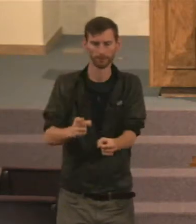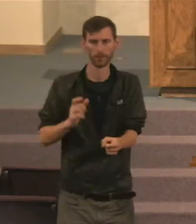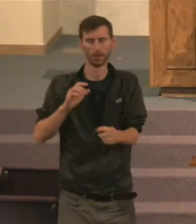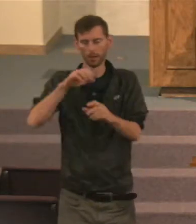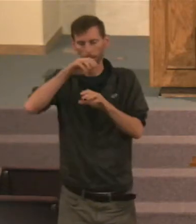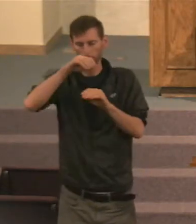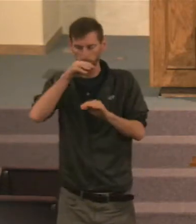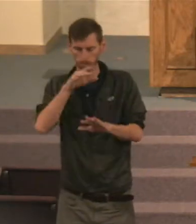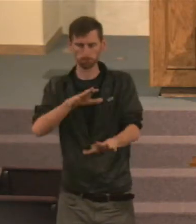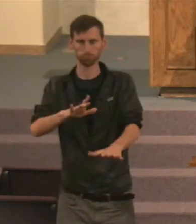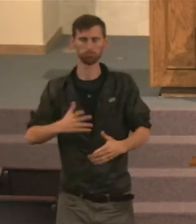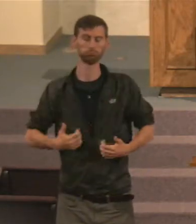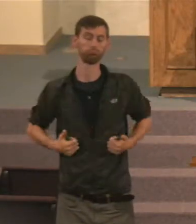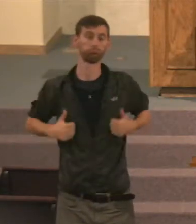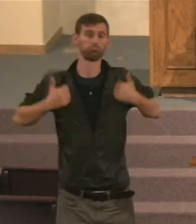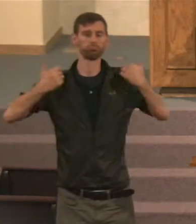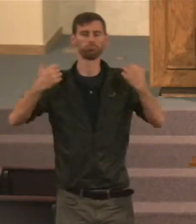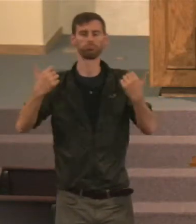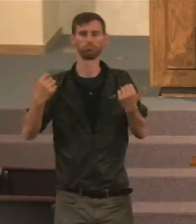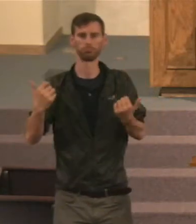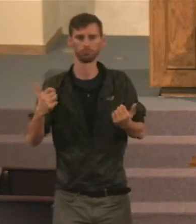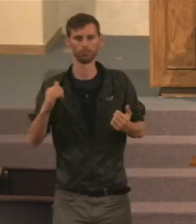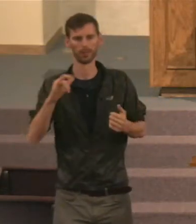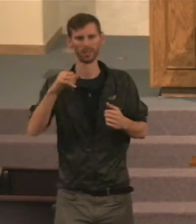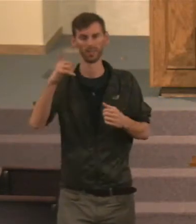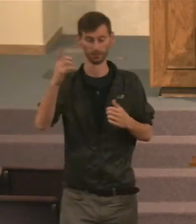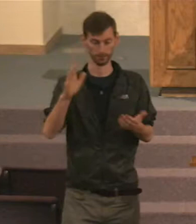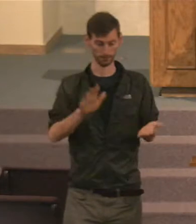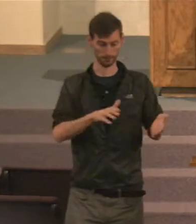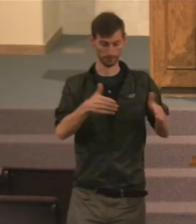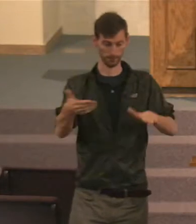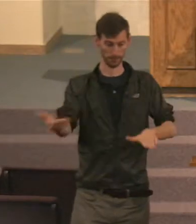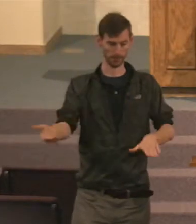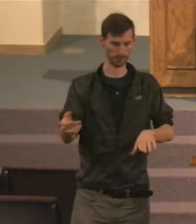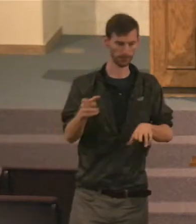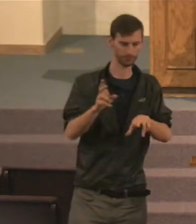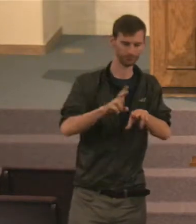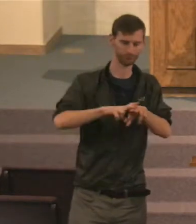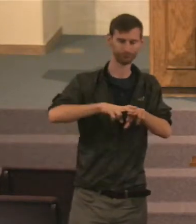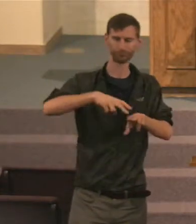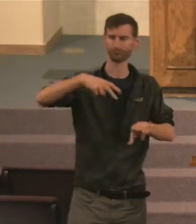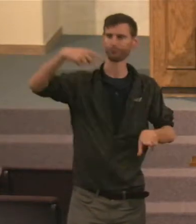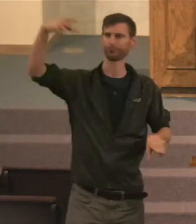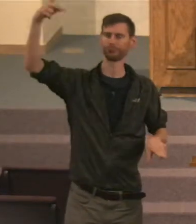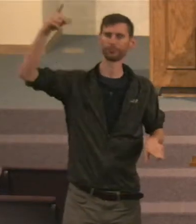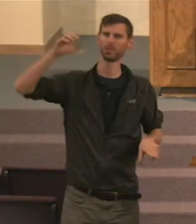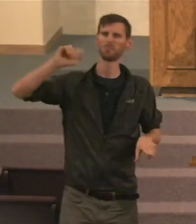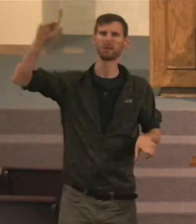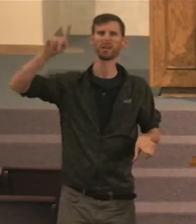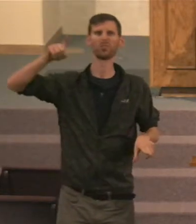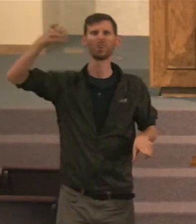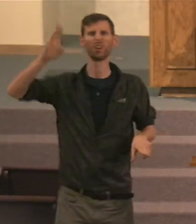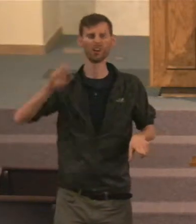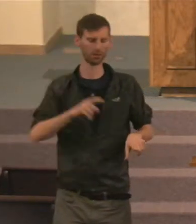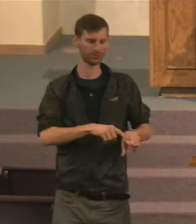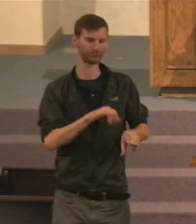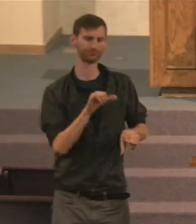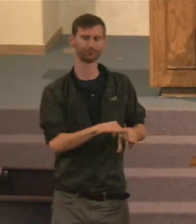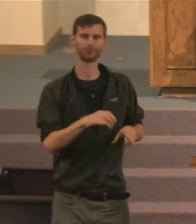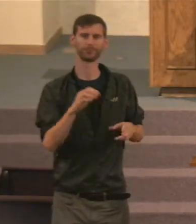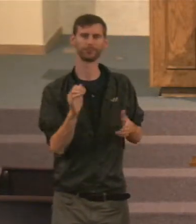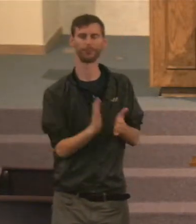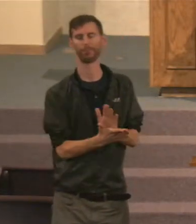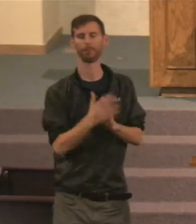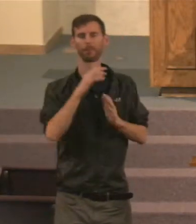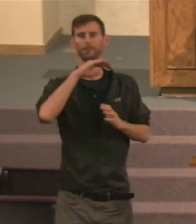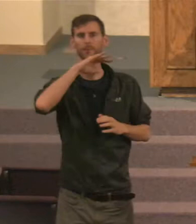to it. And so, When I die, Yeah, The body, The physical body dies, It's going back to dust. But my spirit's going to go back to God. Now, What does it mean,